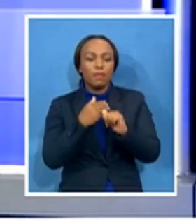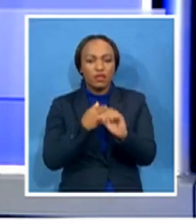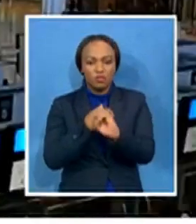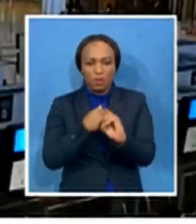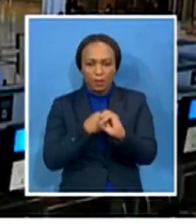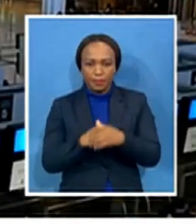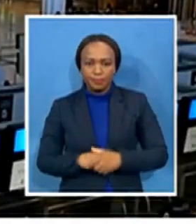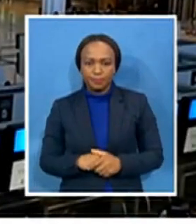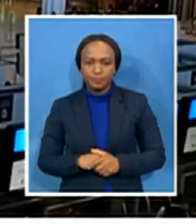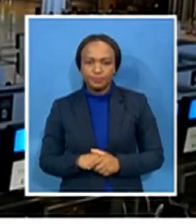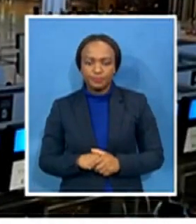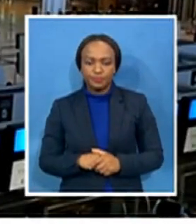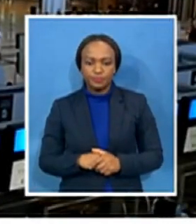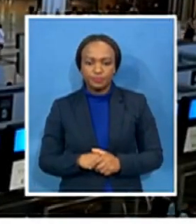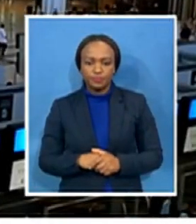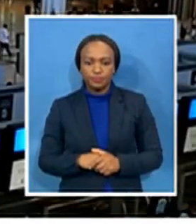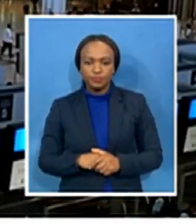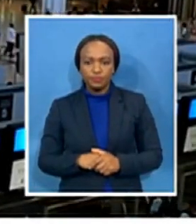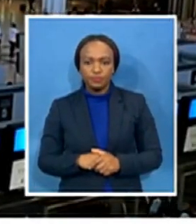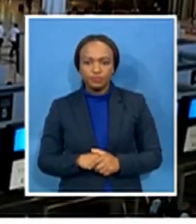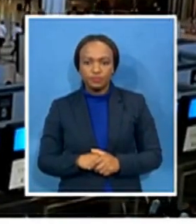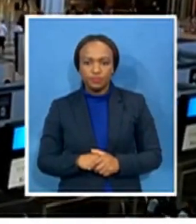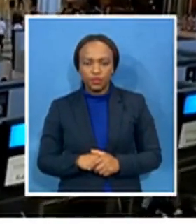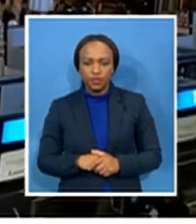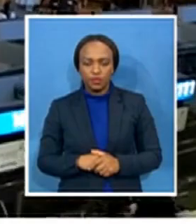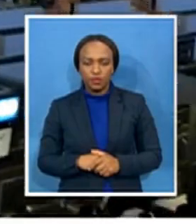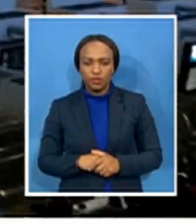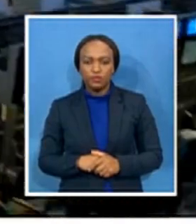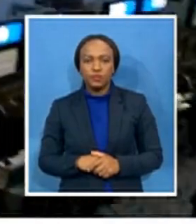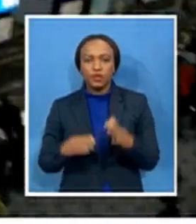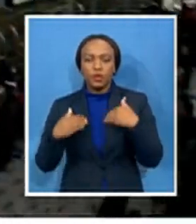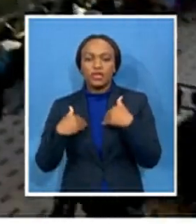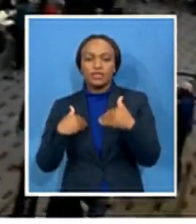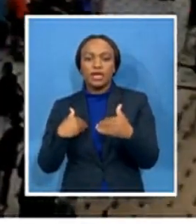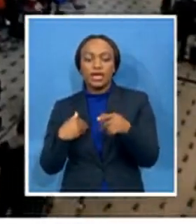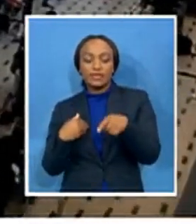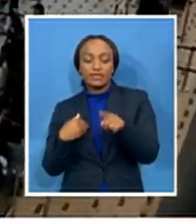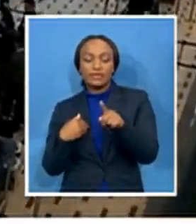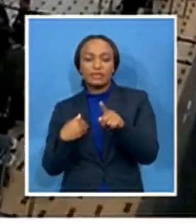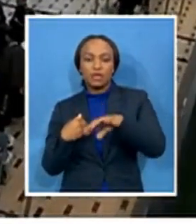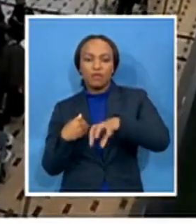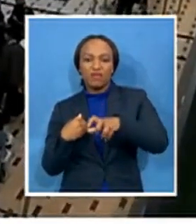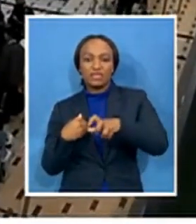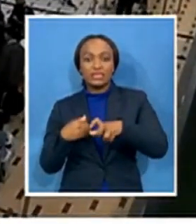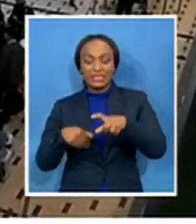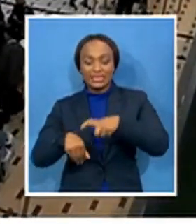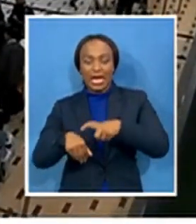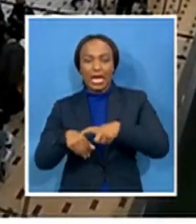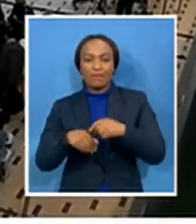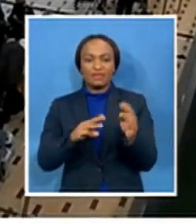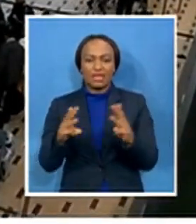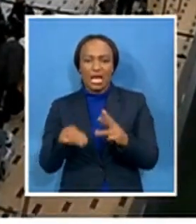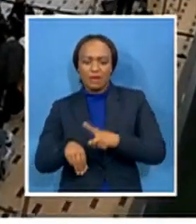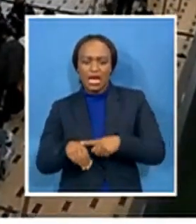The resumption of international travel ahead of the province's traditional peak summer season has been welcomed, especially given the